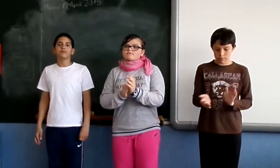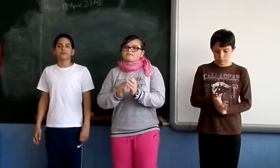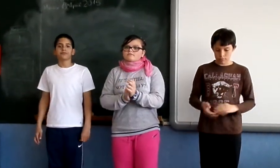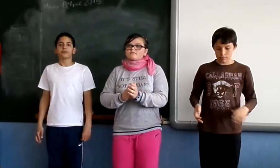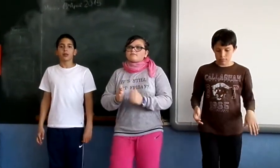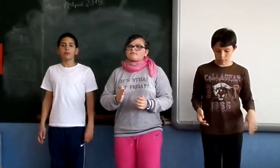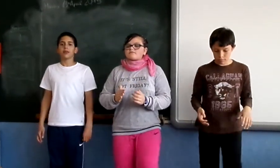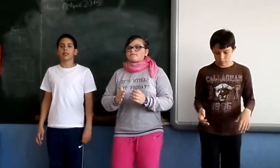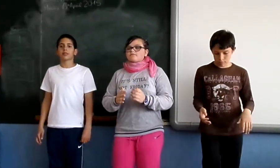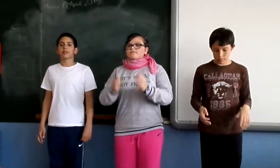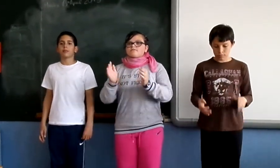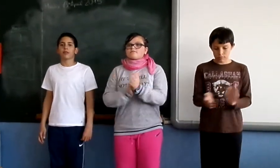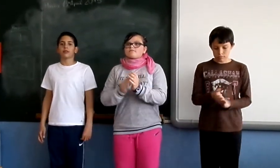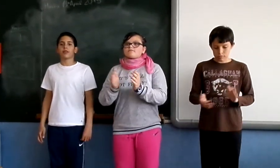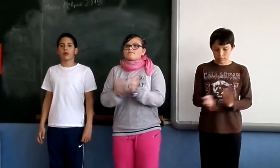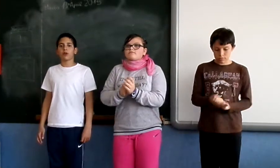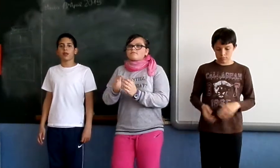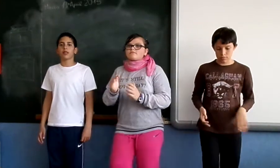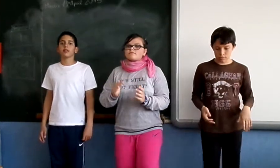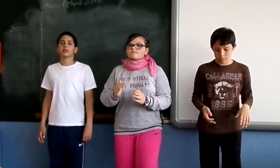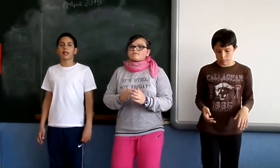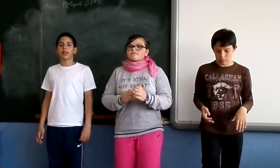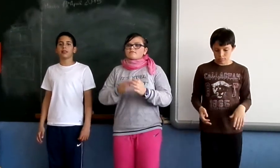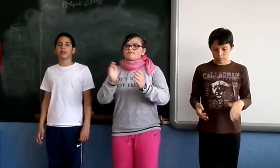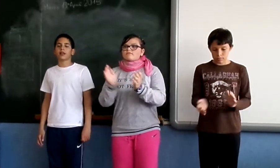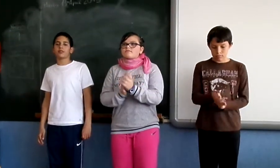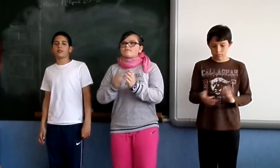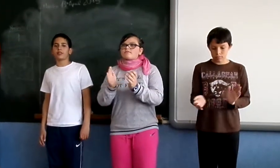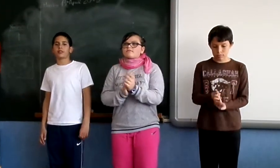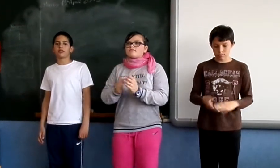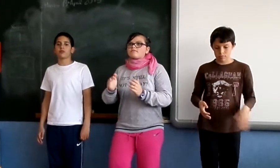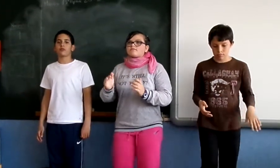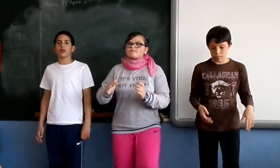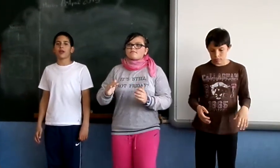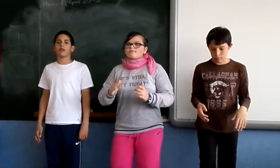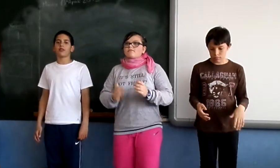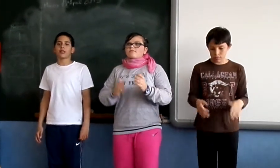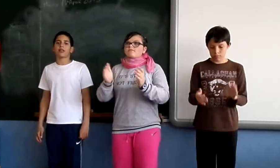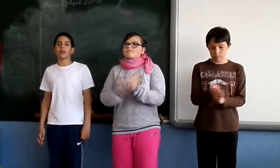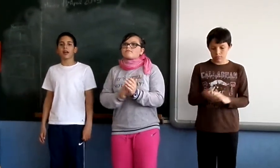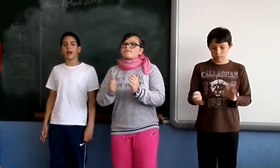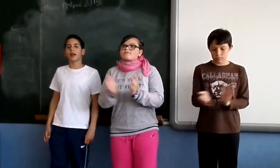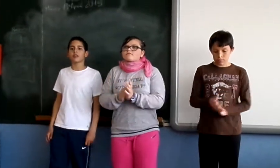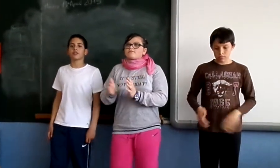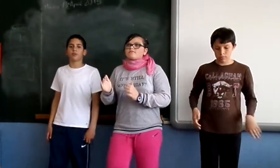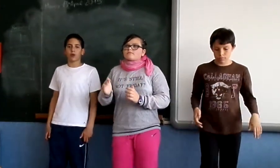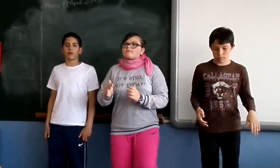Mix the flour, salt and juice together in a large bowl.